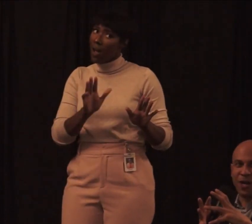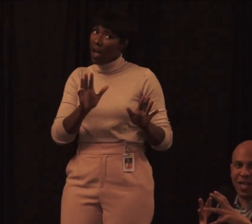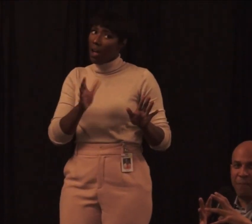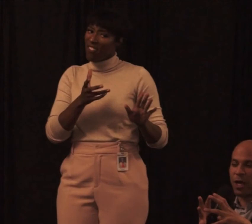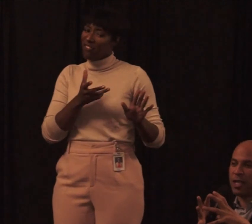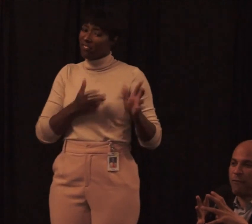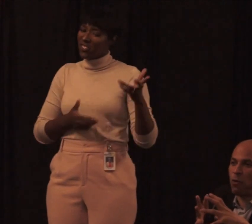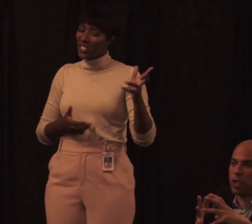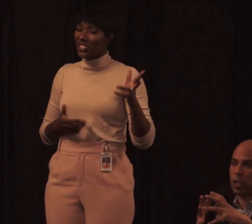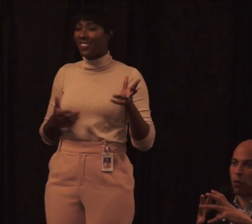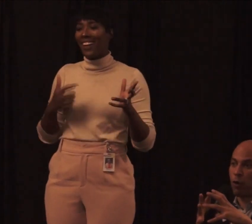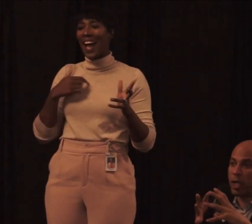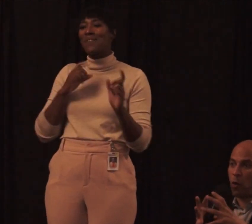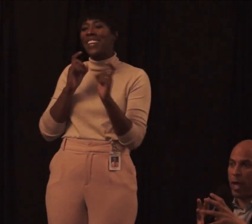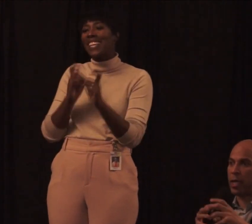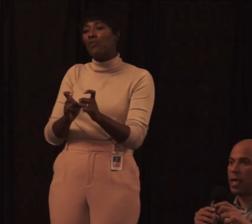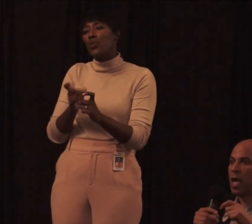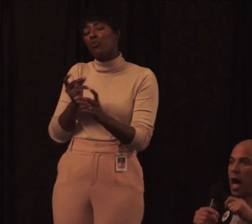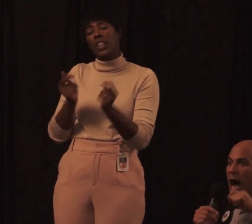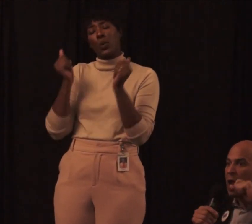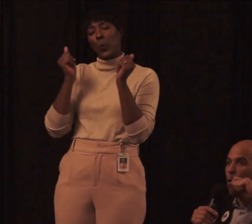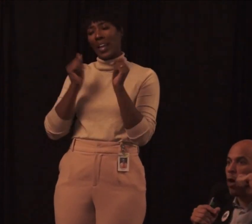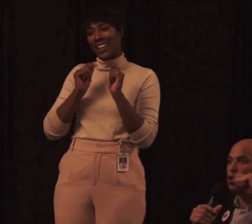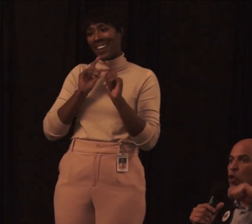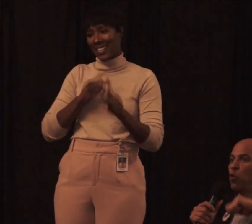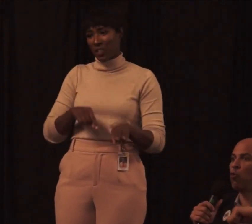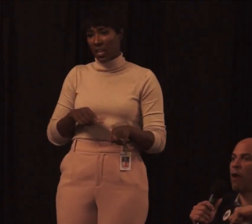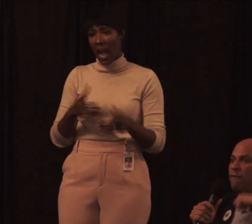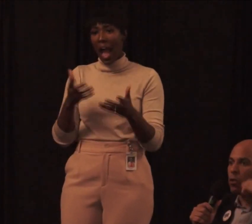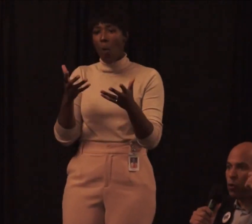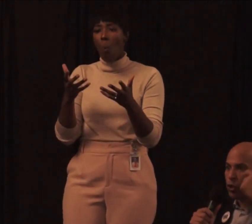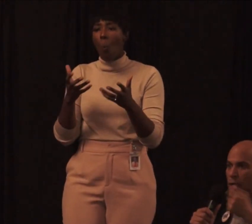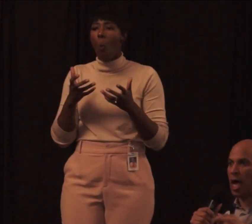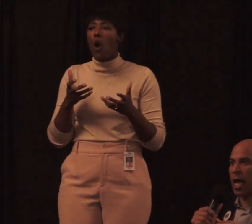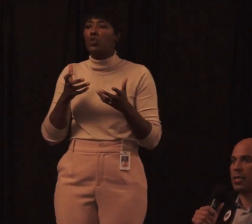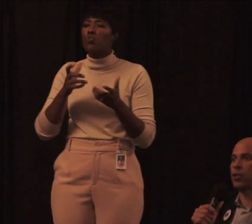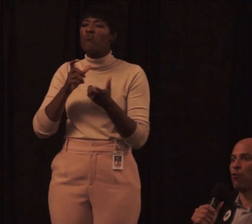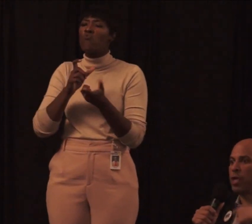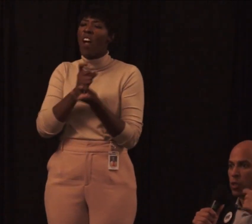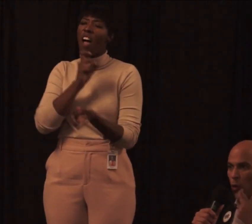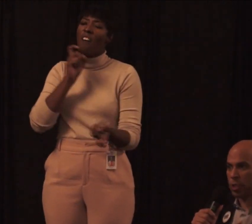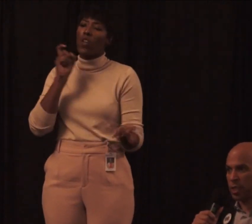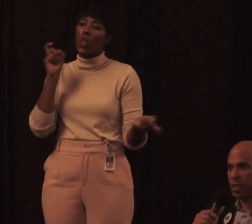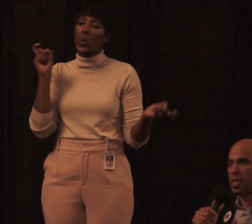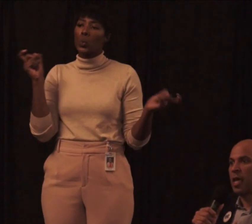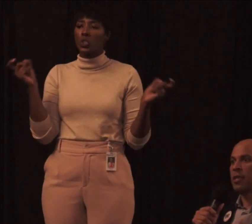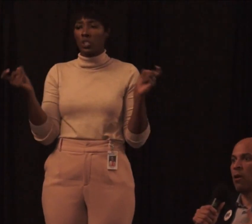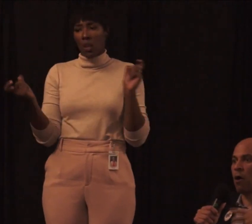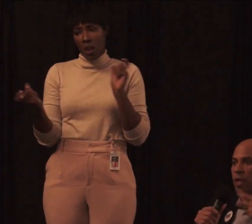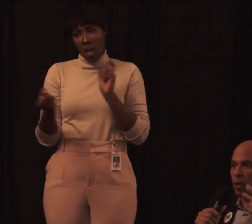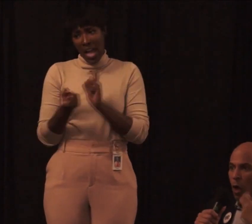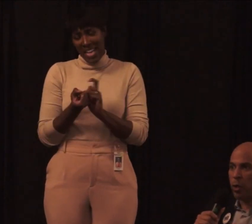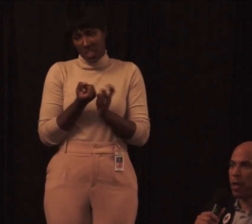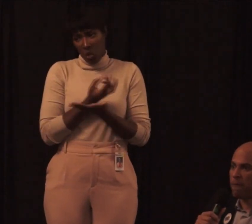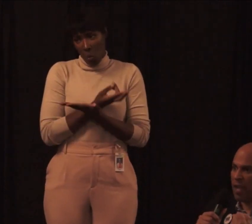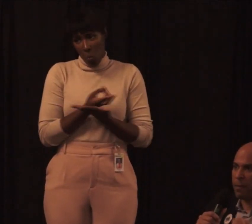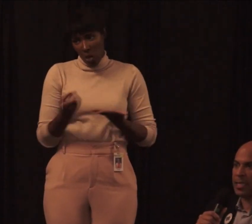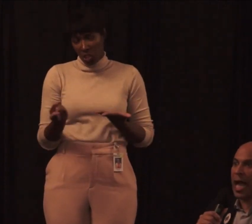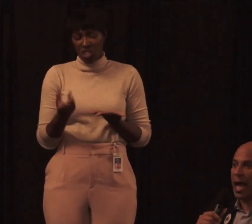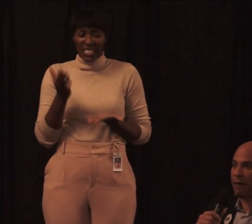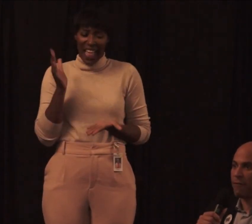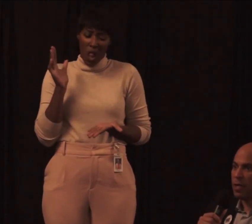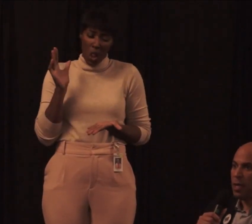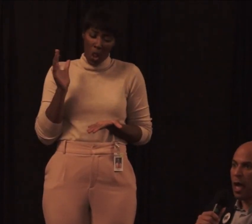I'm going to give you just really quick. I want to revolutionize the resources that low-income